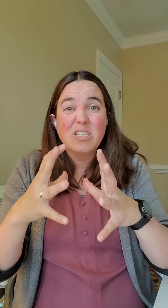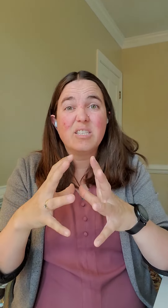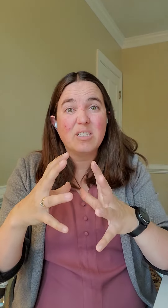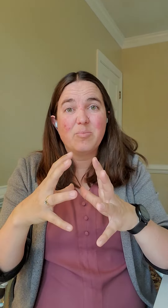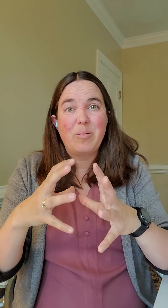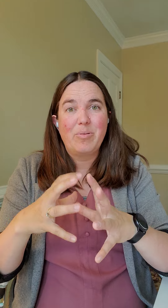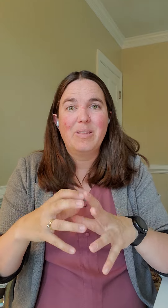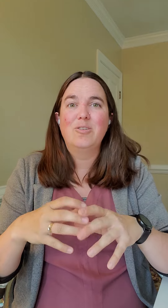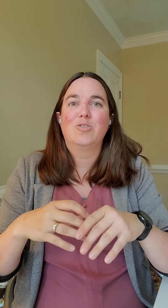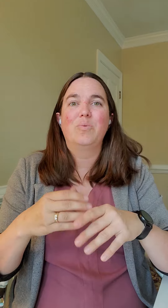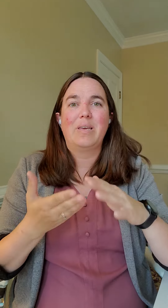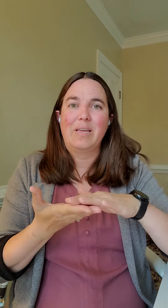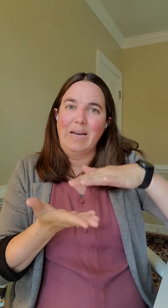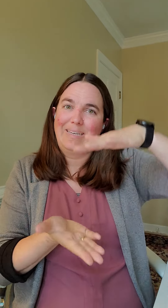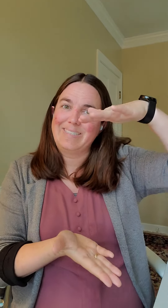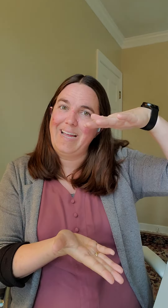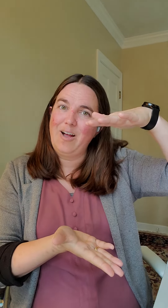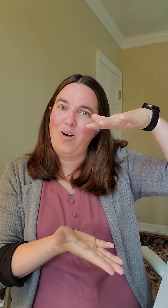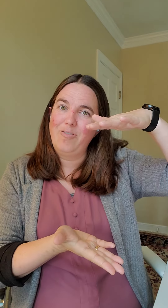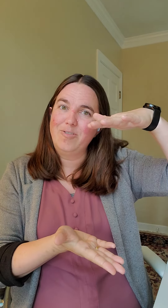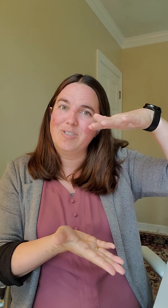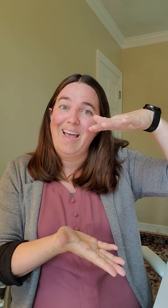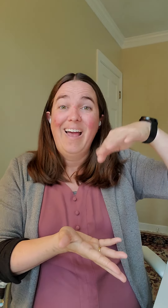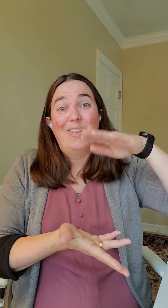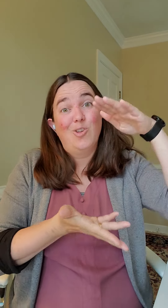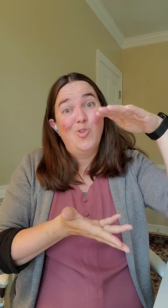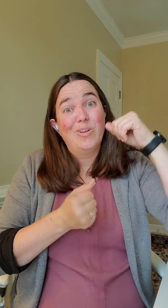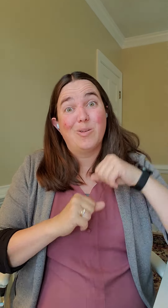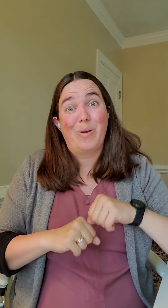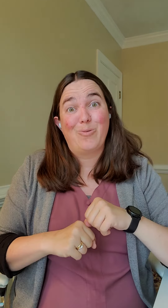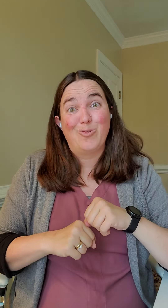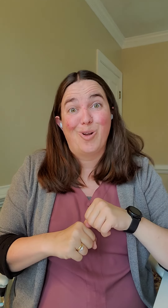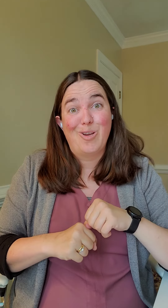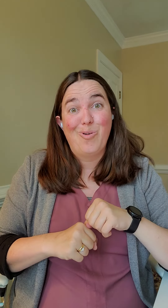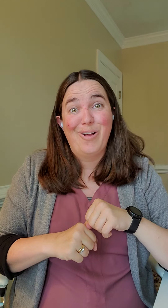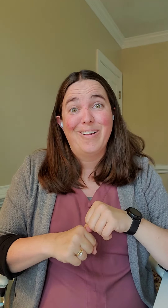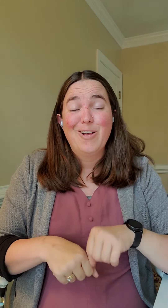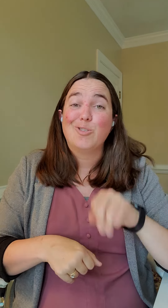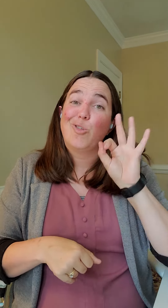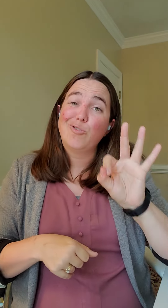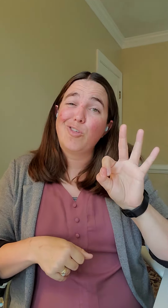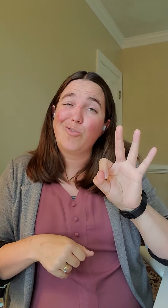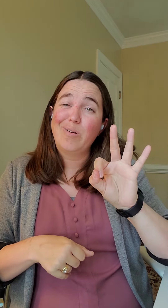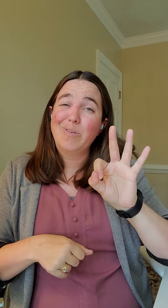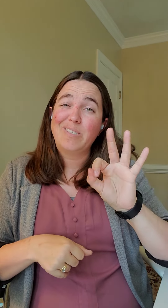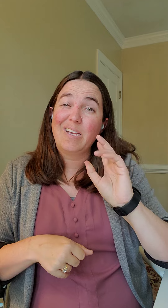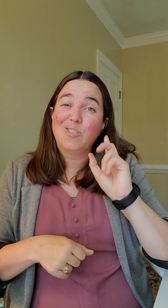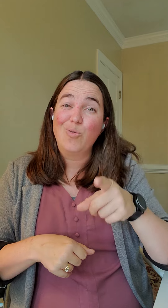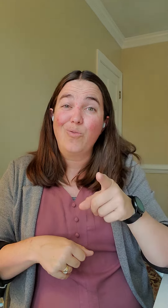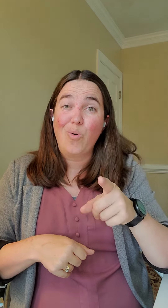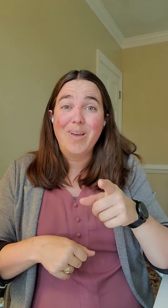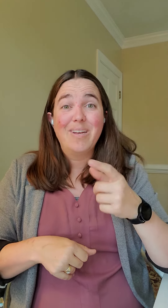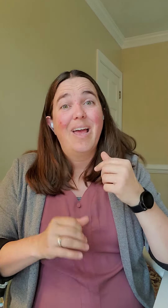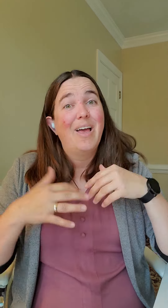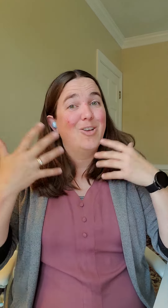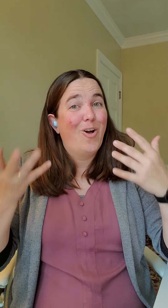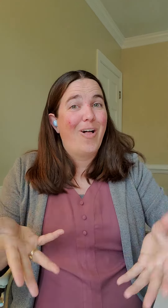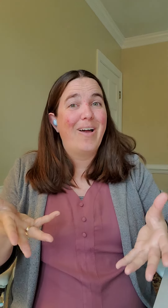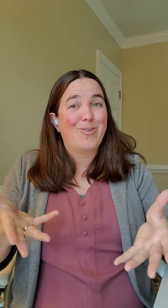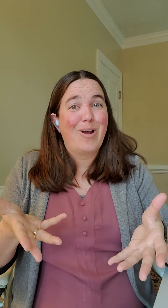and tons of people in there so we can get a nice stack of offers and then you get to pick which one you want. So those are the three mistakes to avoid. Y'all have a great